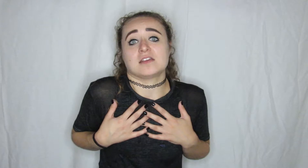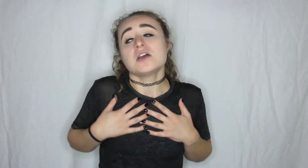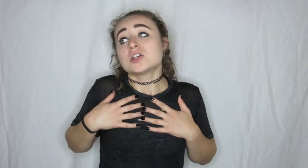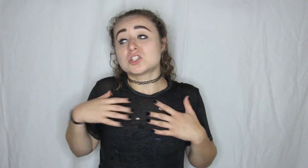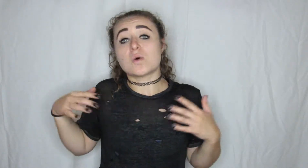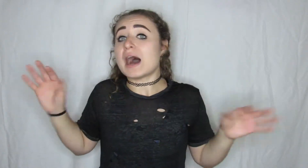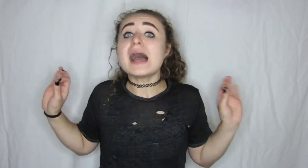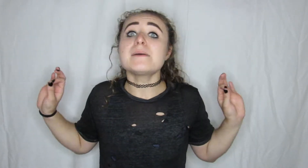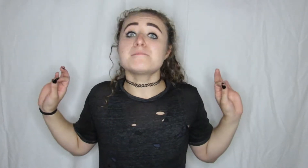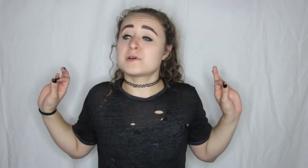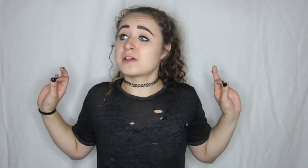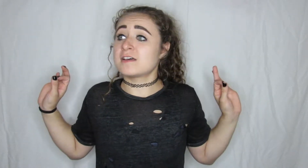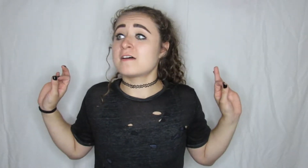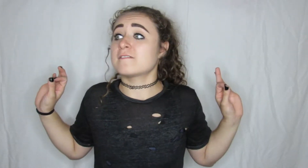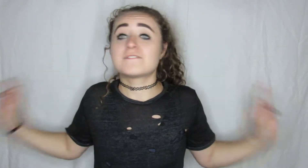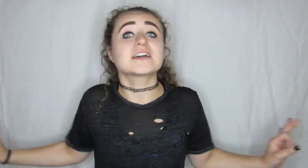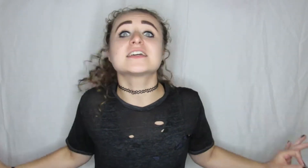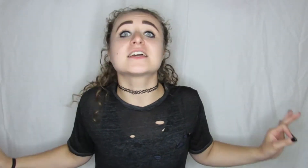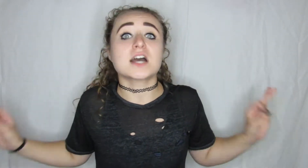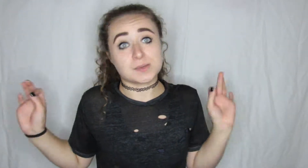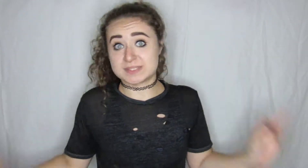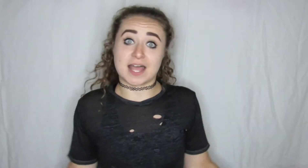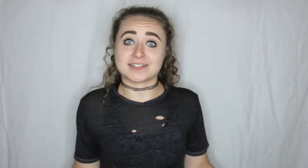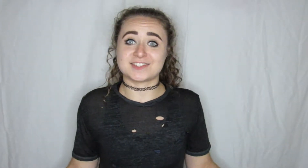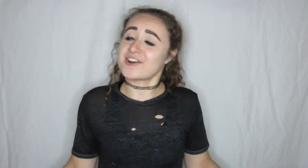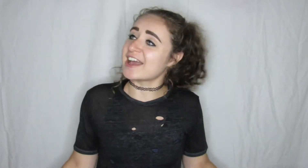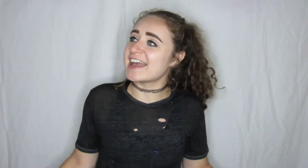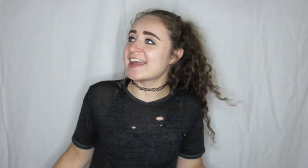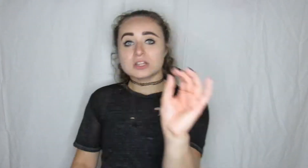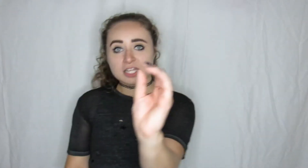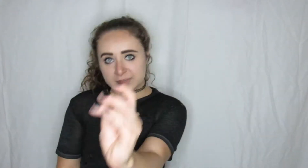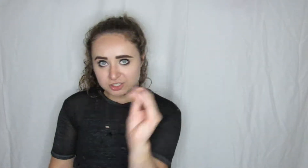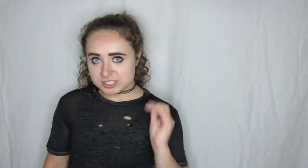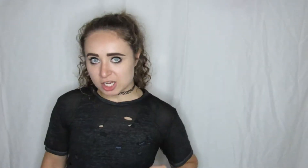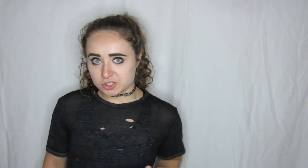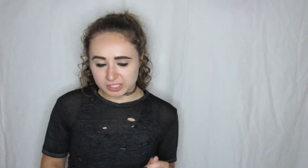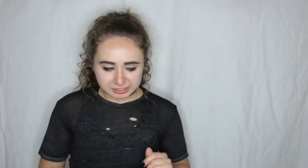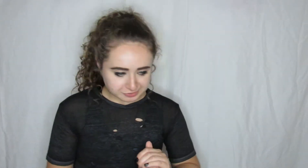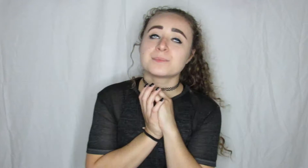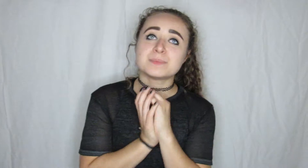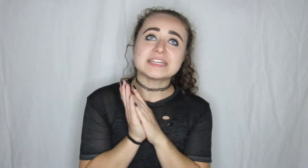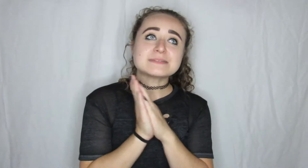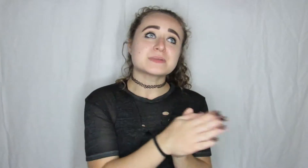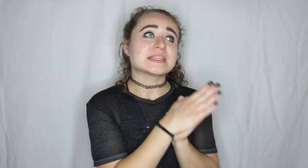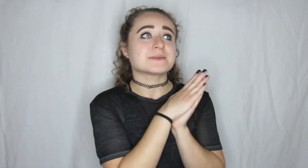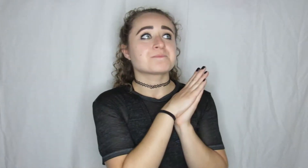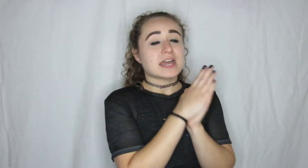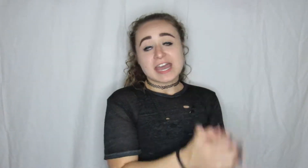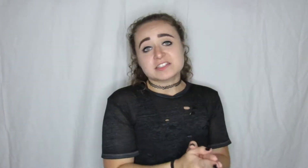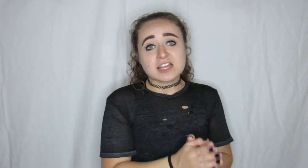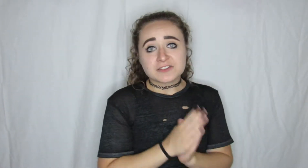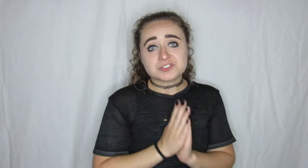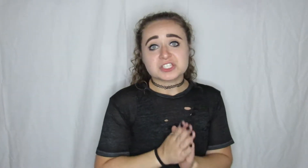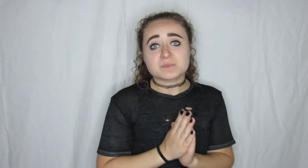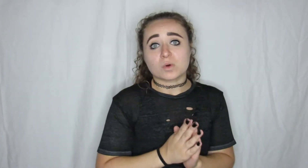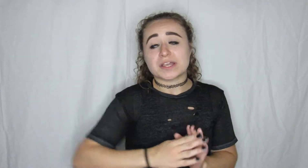so I'm fucking upset okay let me just tell you this me and Pete at after this point